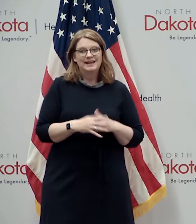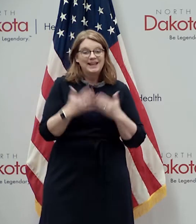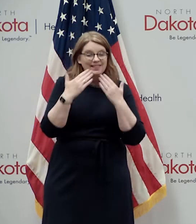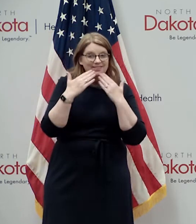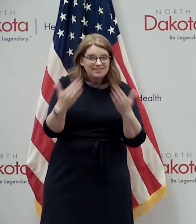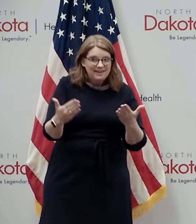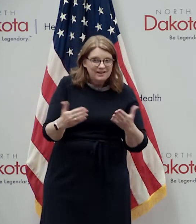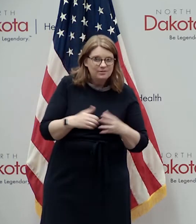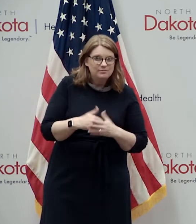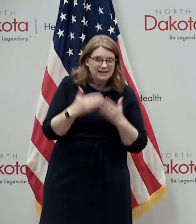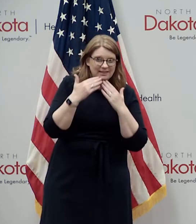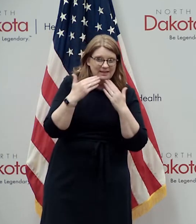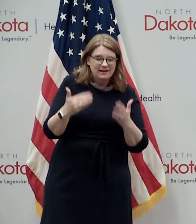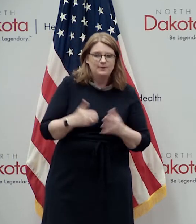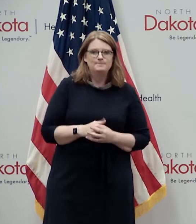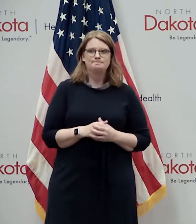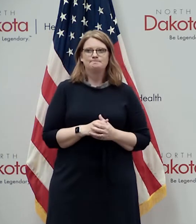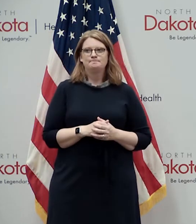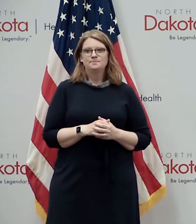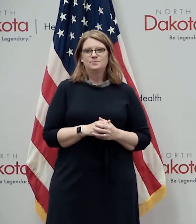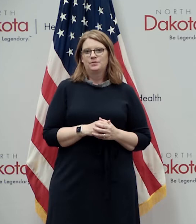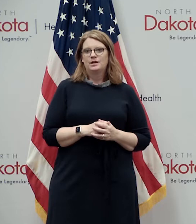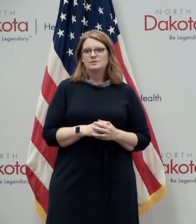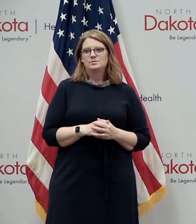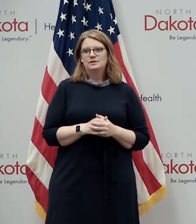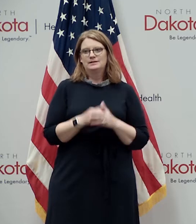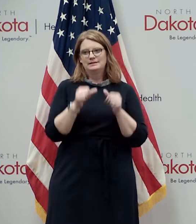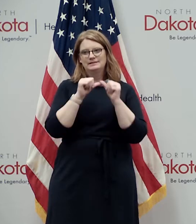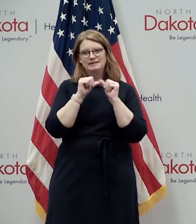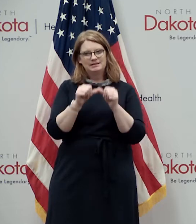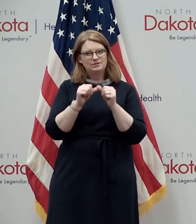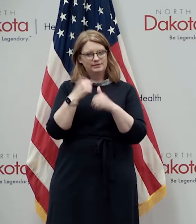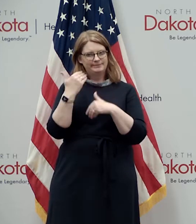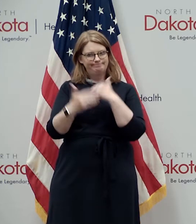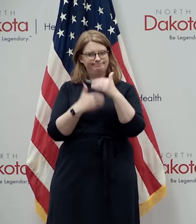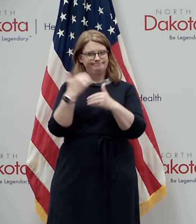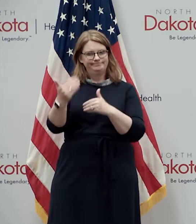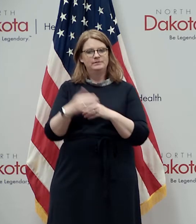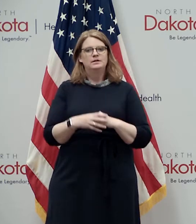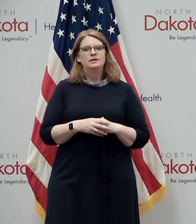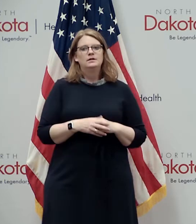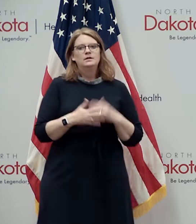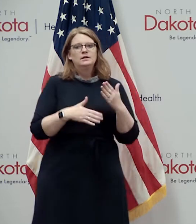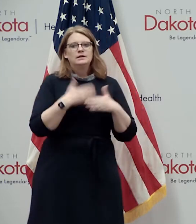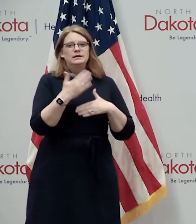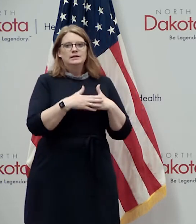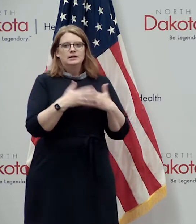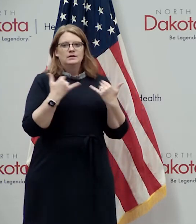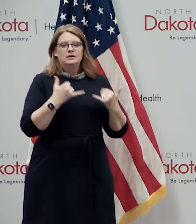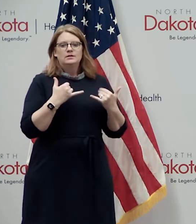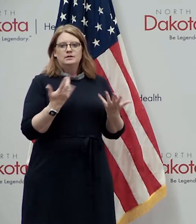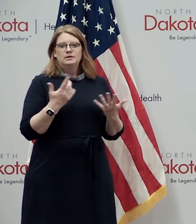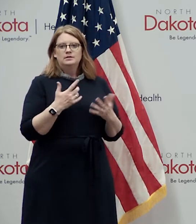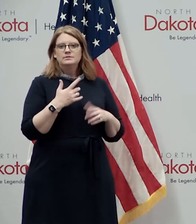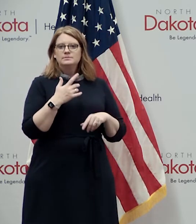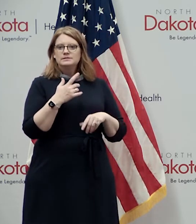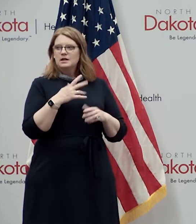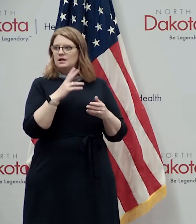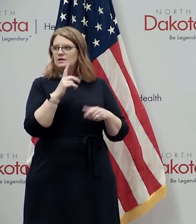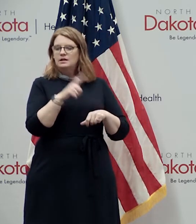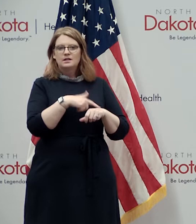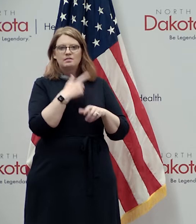you're doing every day and continue to do as we work through this uh next update is on uh long-term care